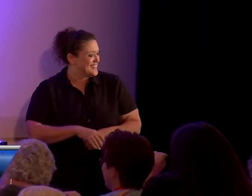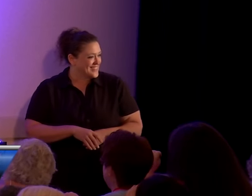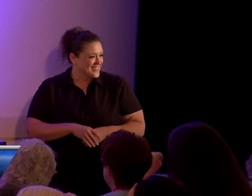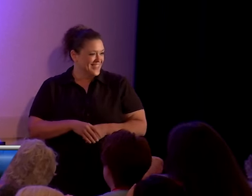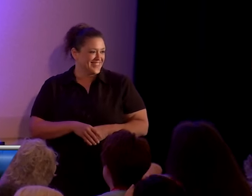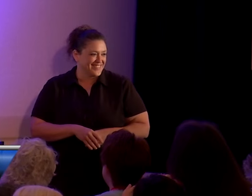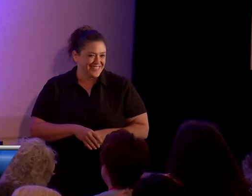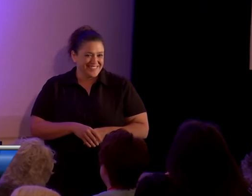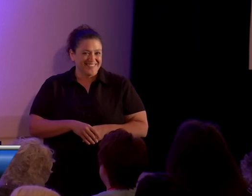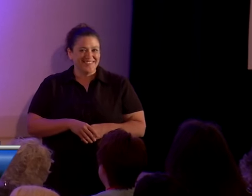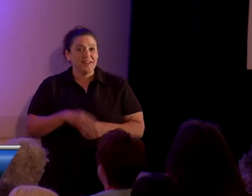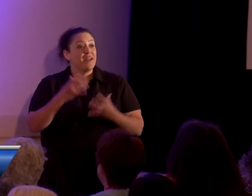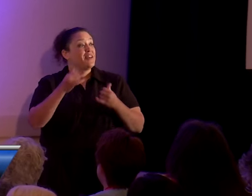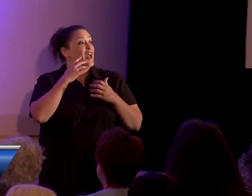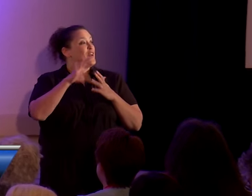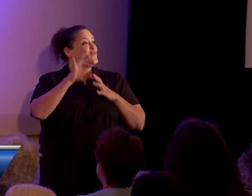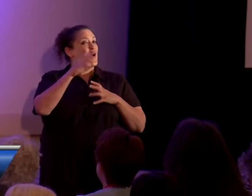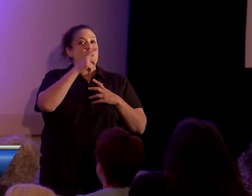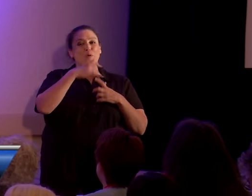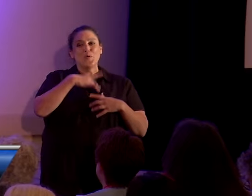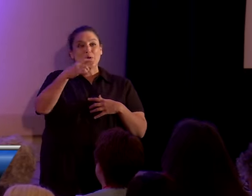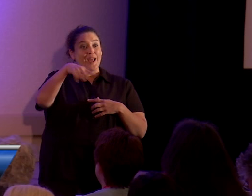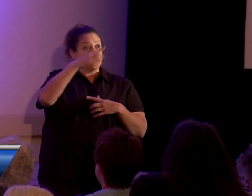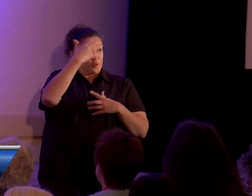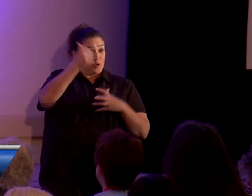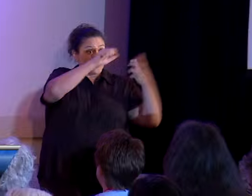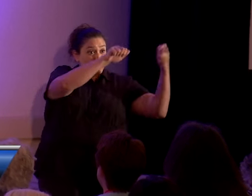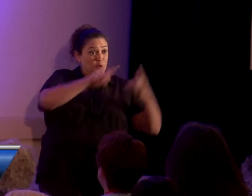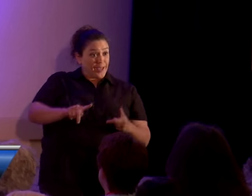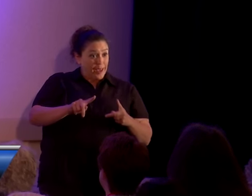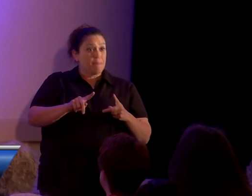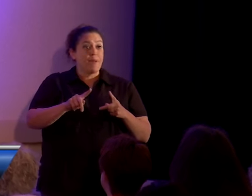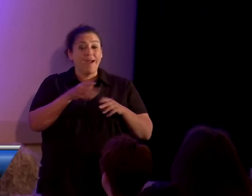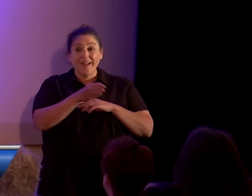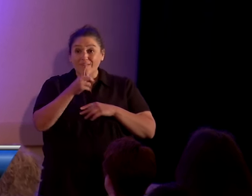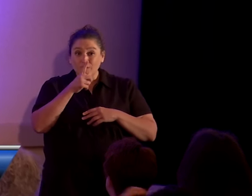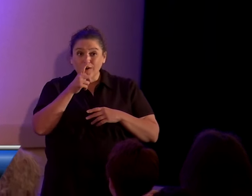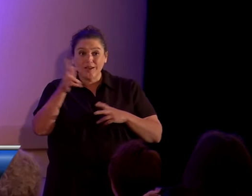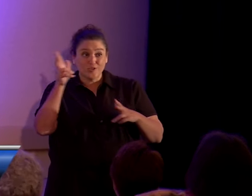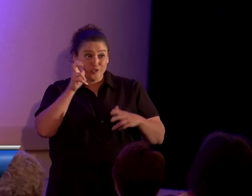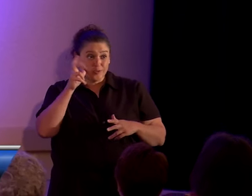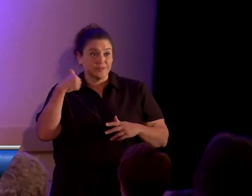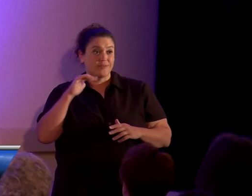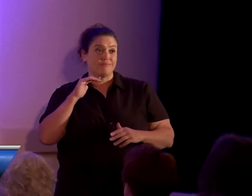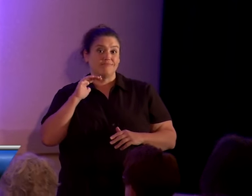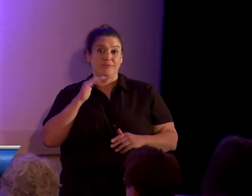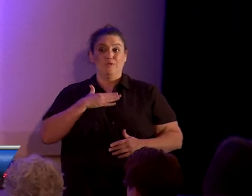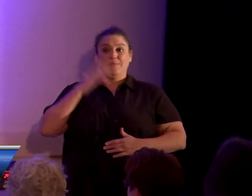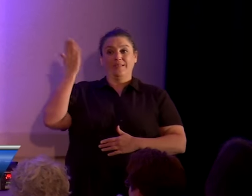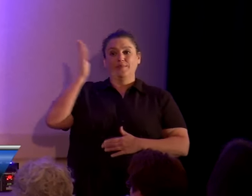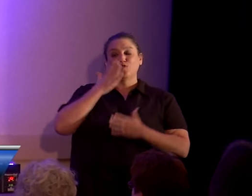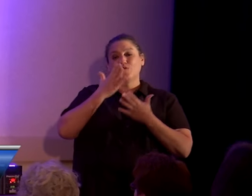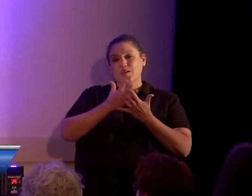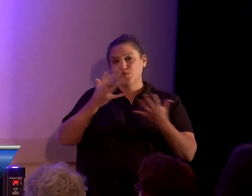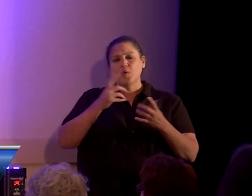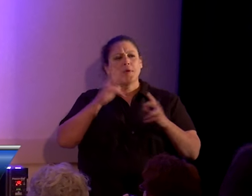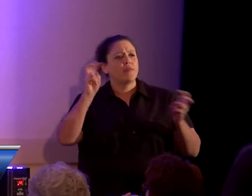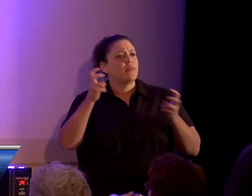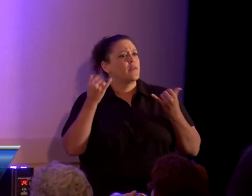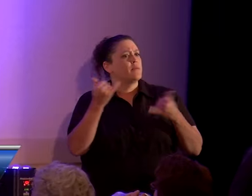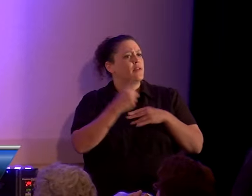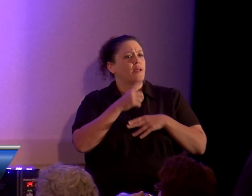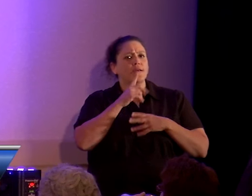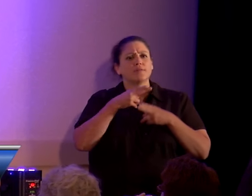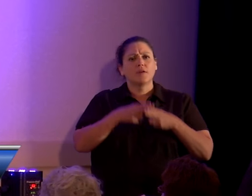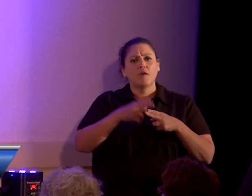Matt is where you find out who likes you because you actually came back from lunch to hear something. So thanks much. So the theme of the conference is think